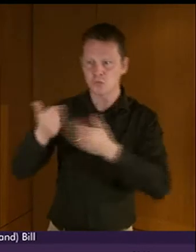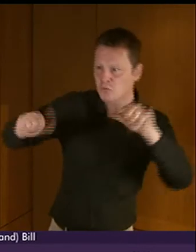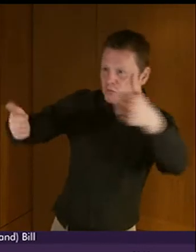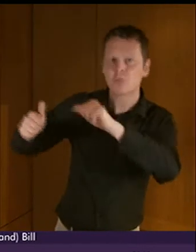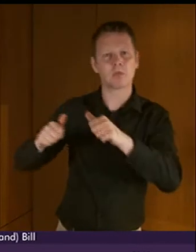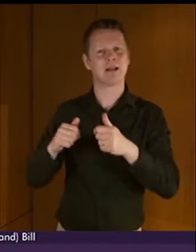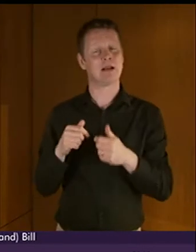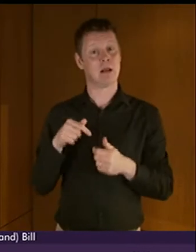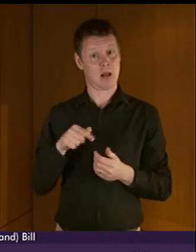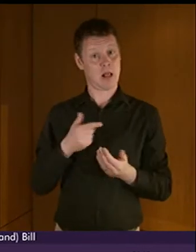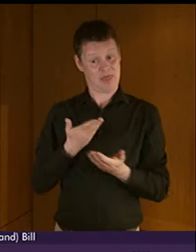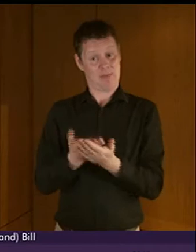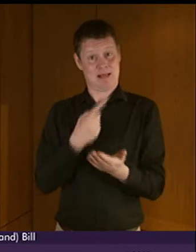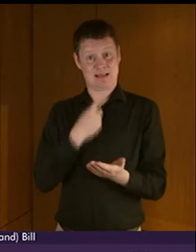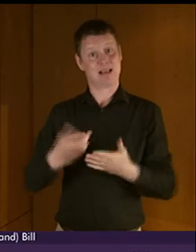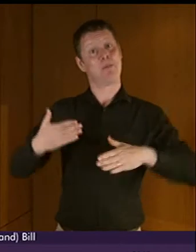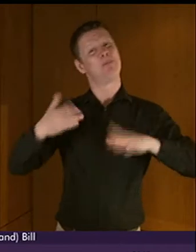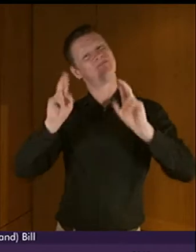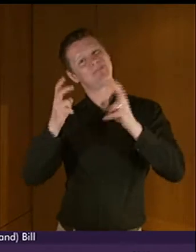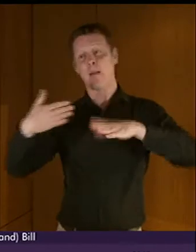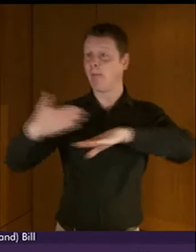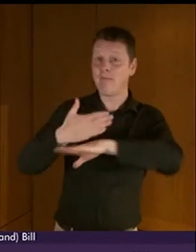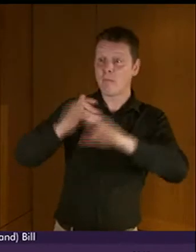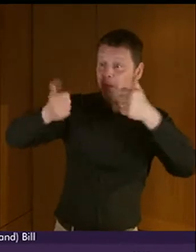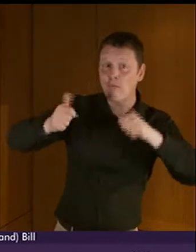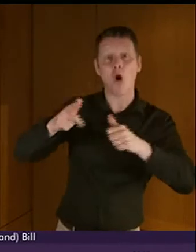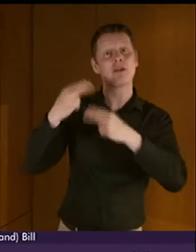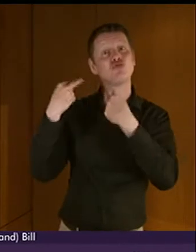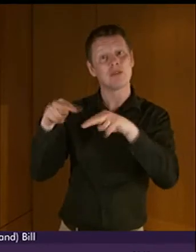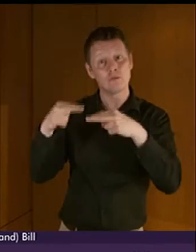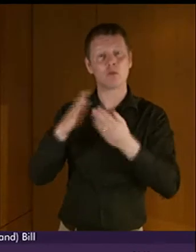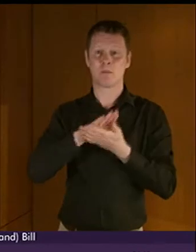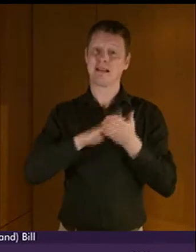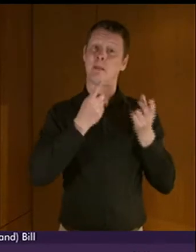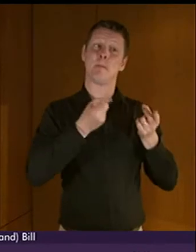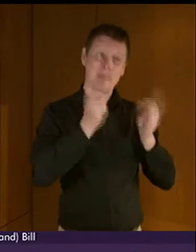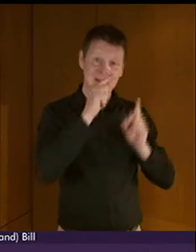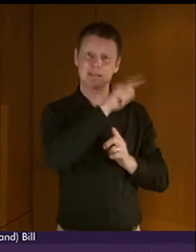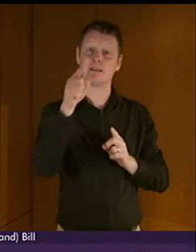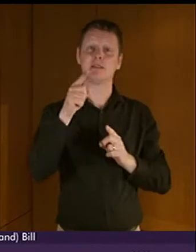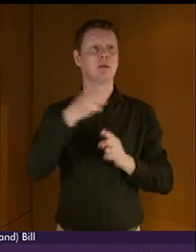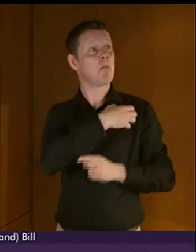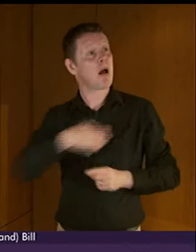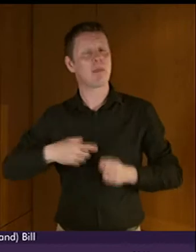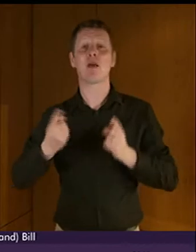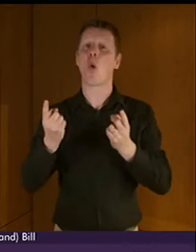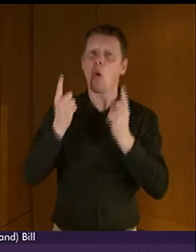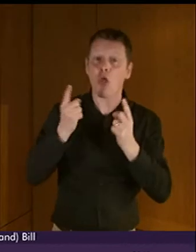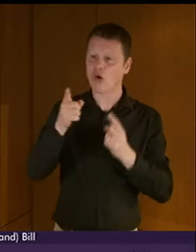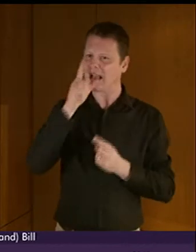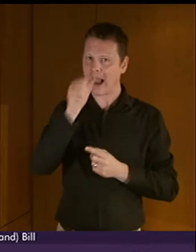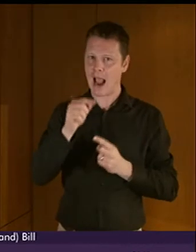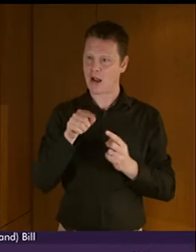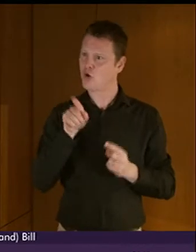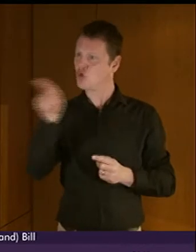bill proposes that the performance review will provide a basis for the Scottish ministers and listed authorities to be held to account on their performance against the actions